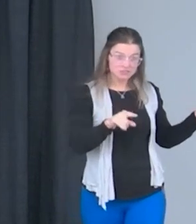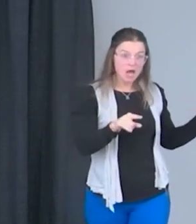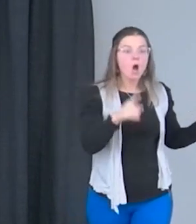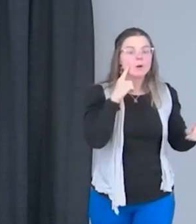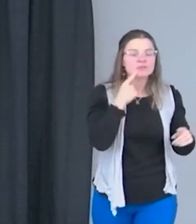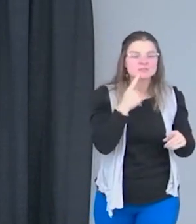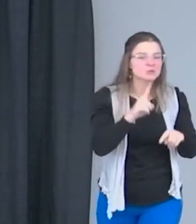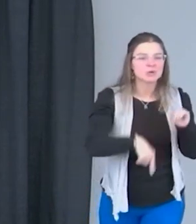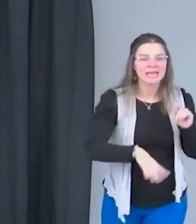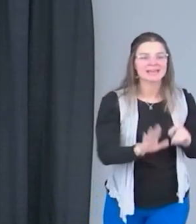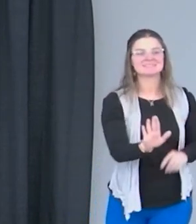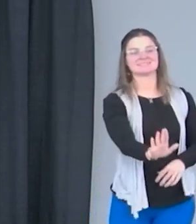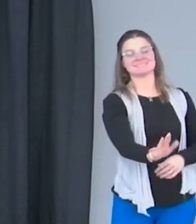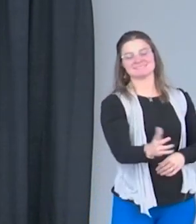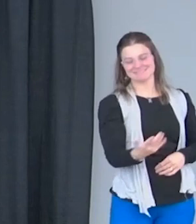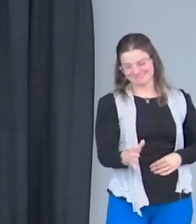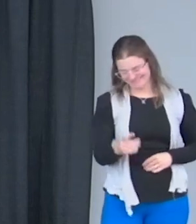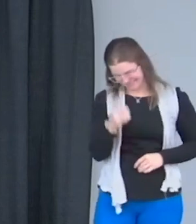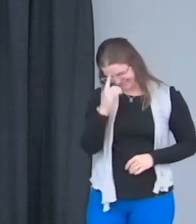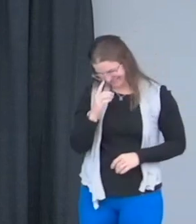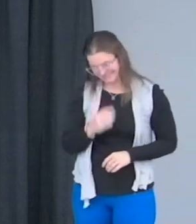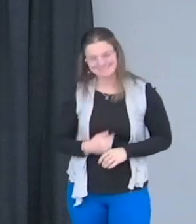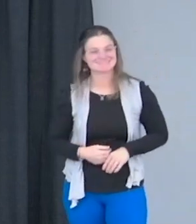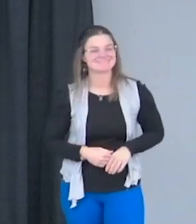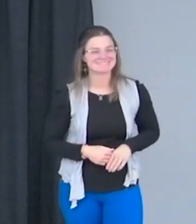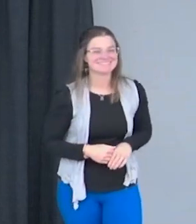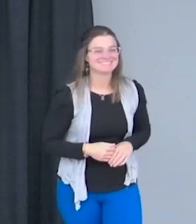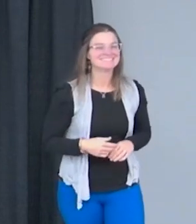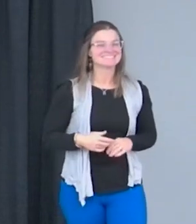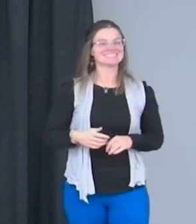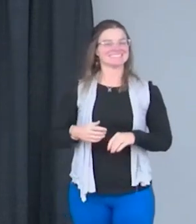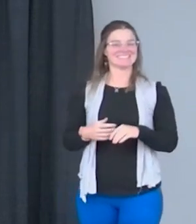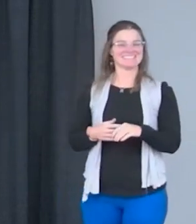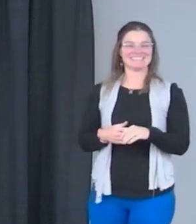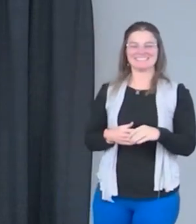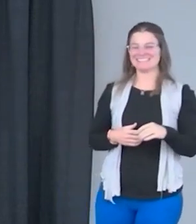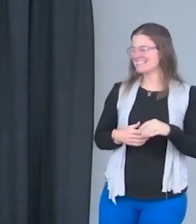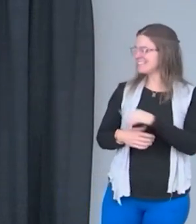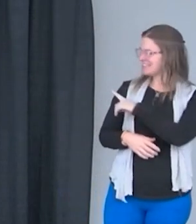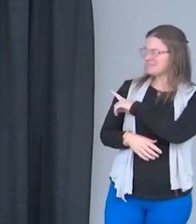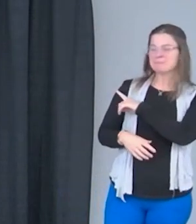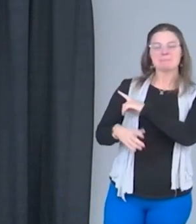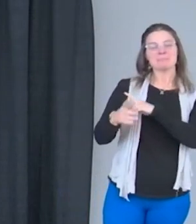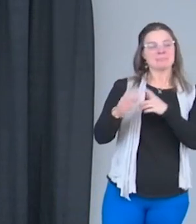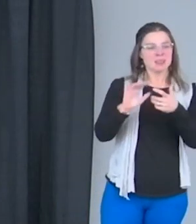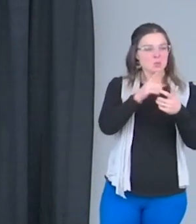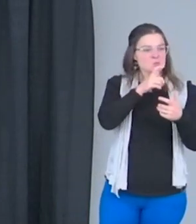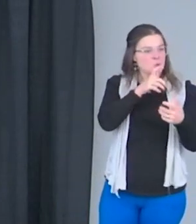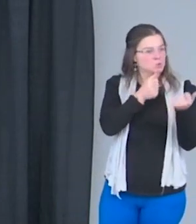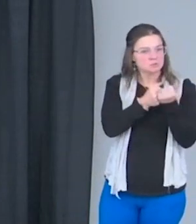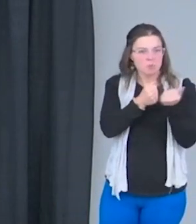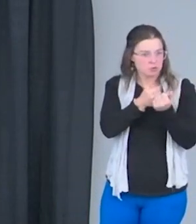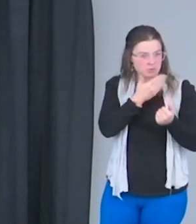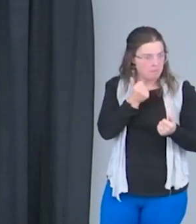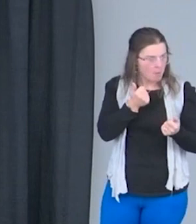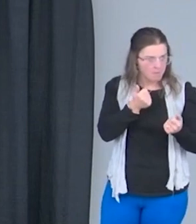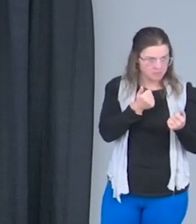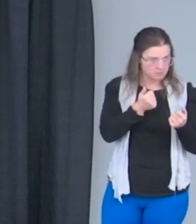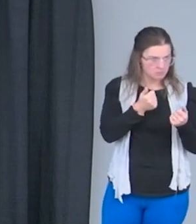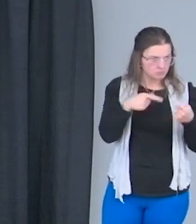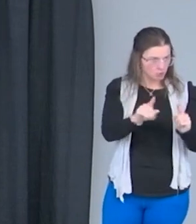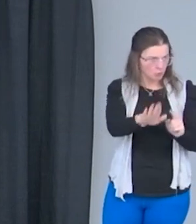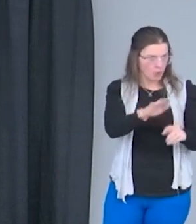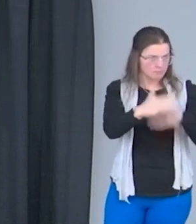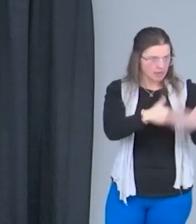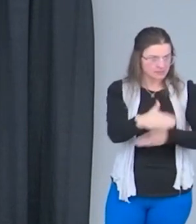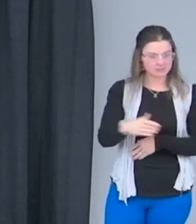you during that time? My mom's my backbone. You know, she always tells me, like, as long as